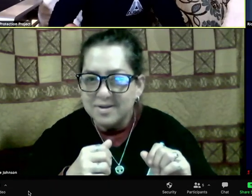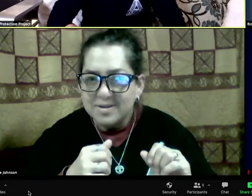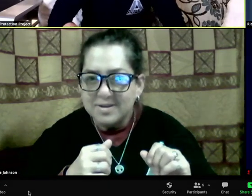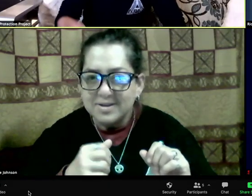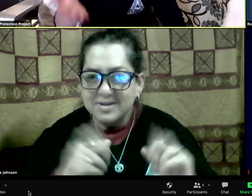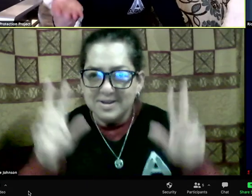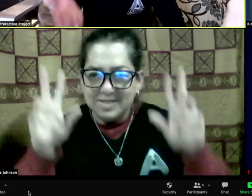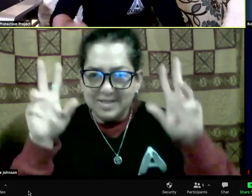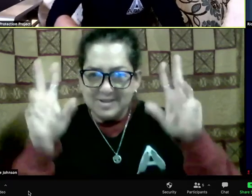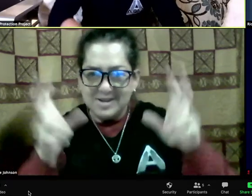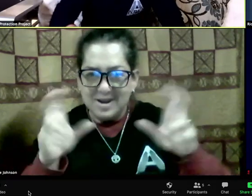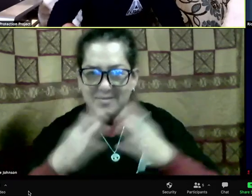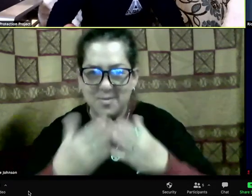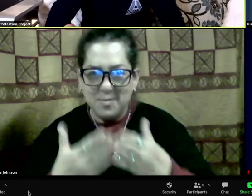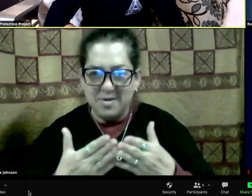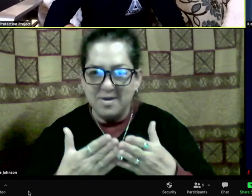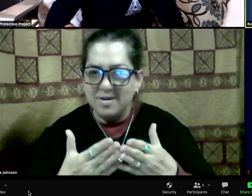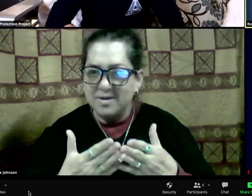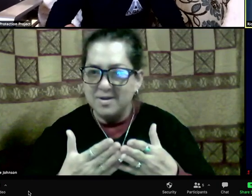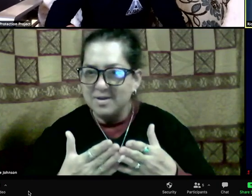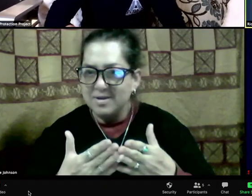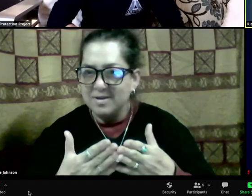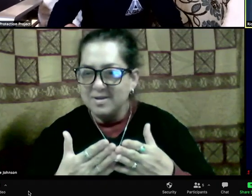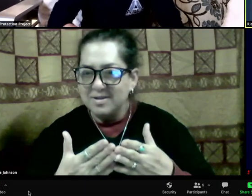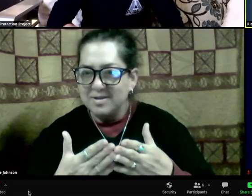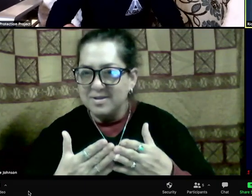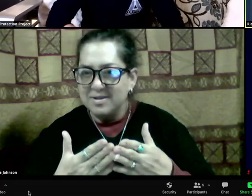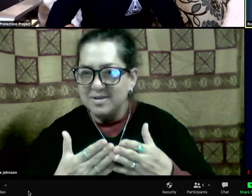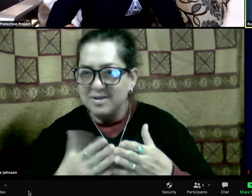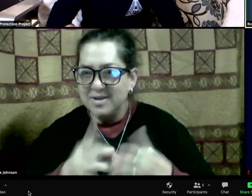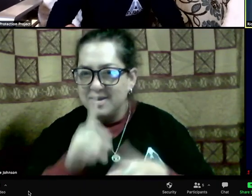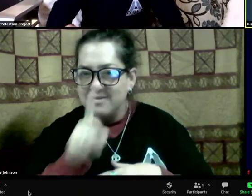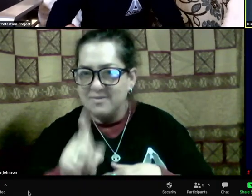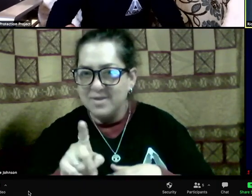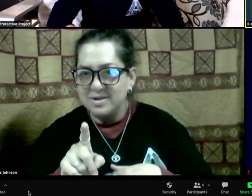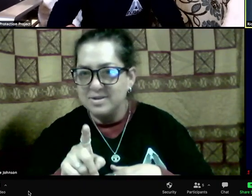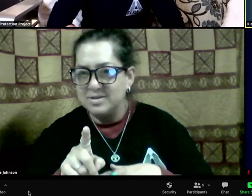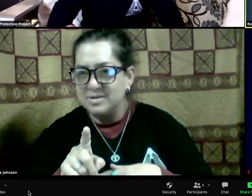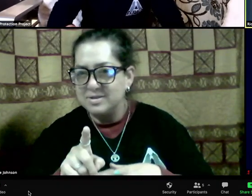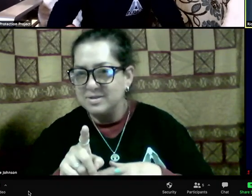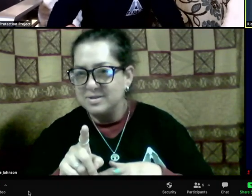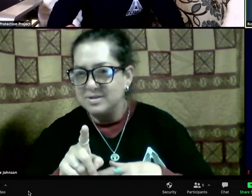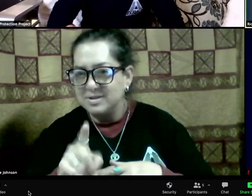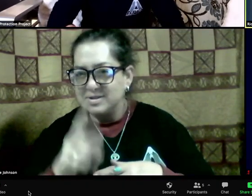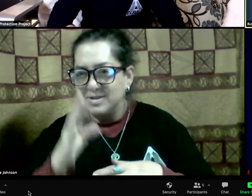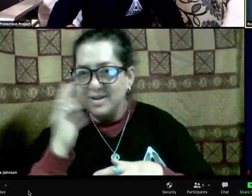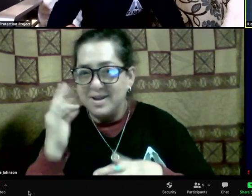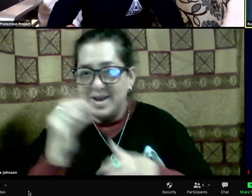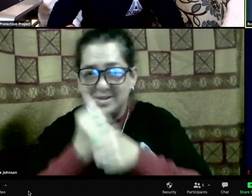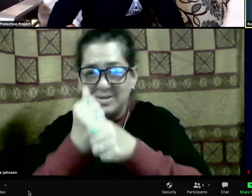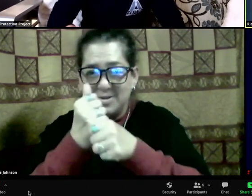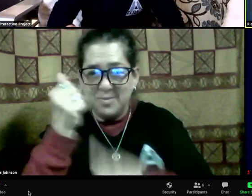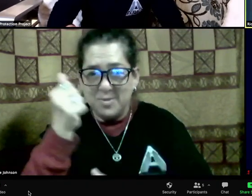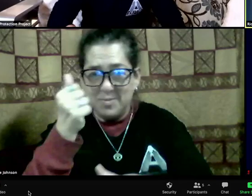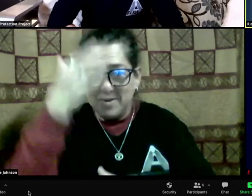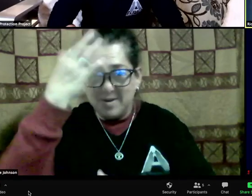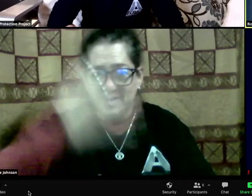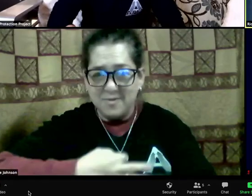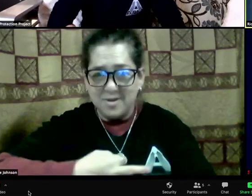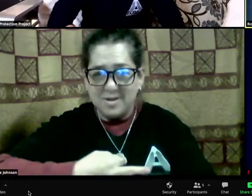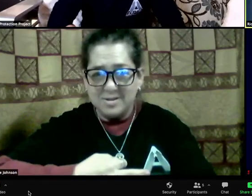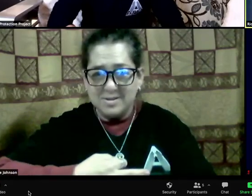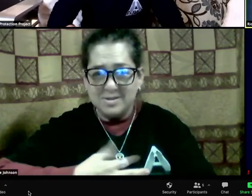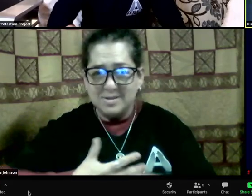Or last night there was a book called. I don't mind. Yeah. I don't mind if Doug Smith's book outsells me or Carter's book